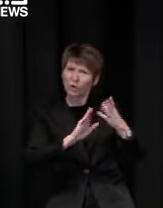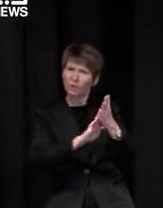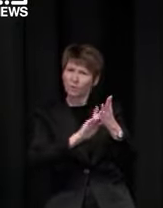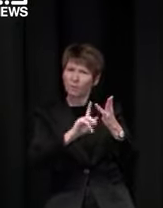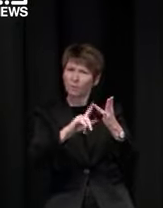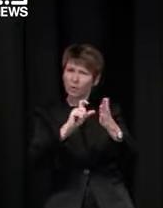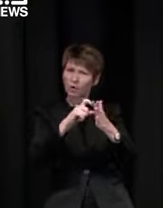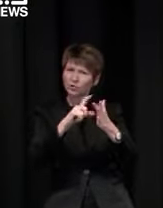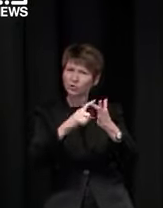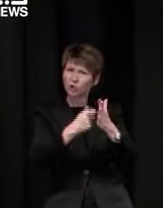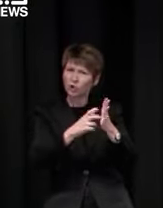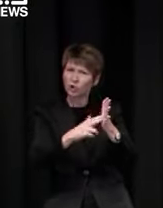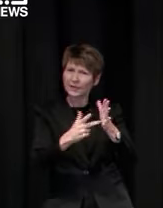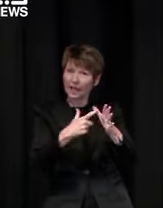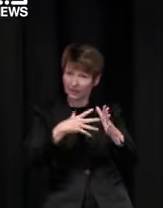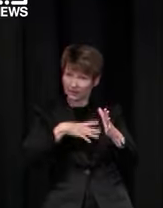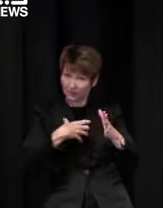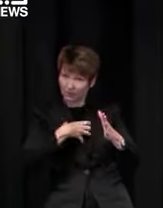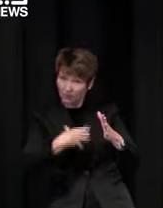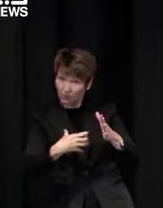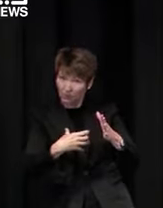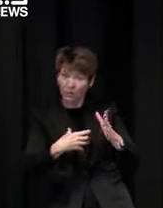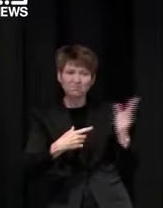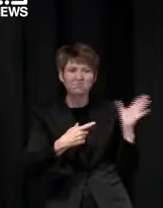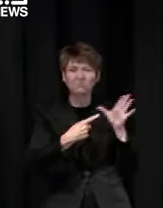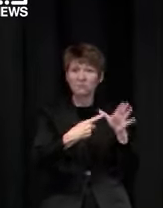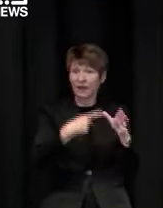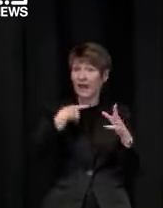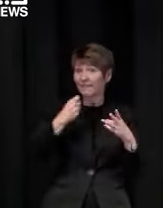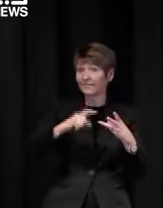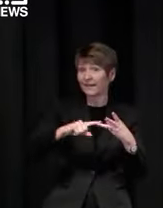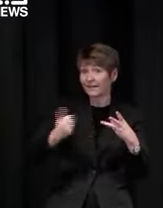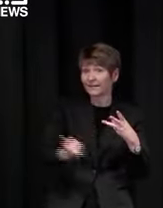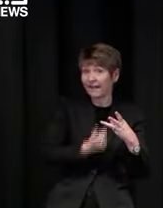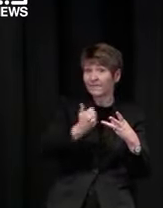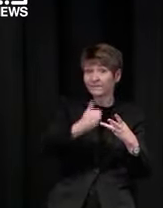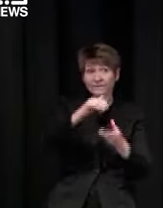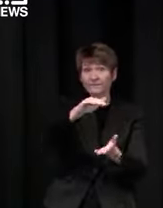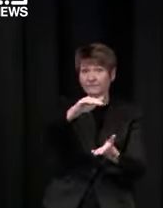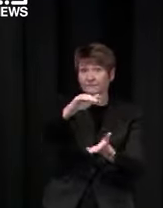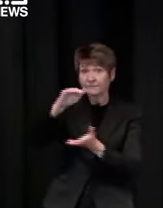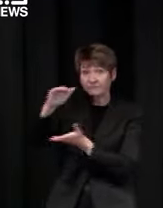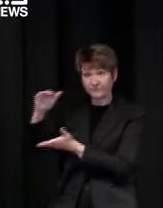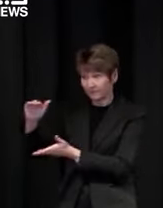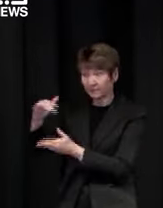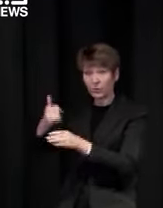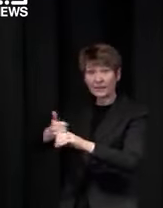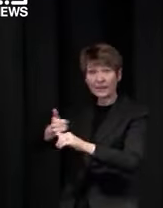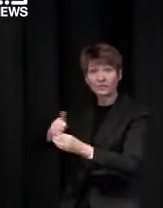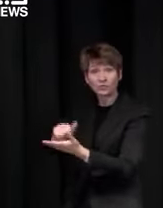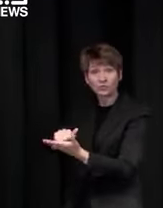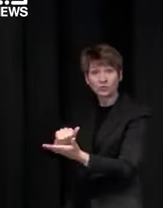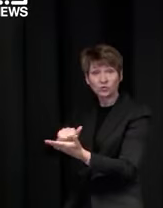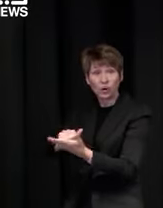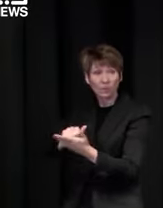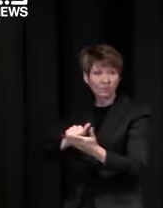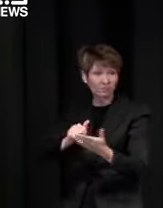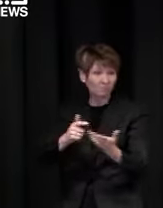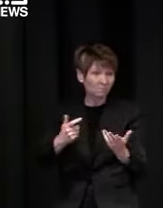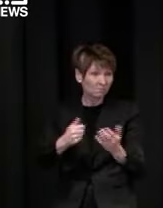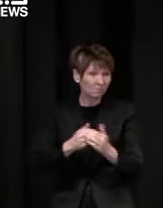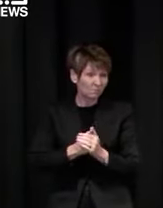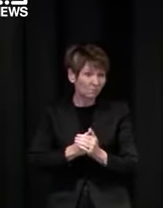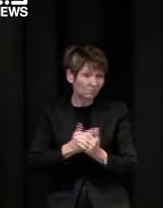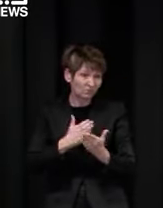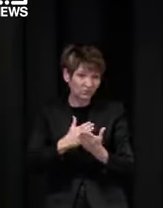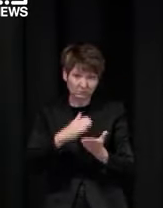moderna i'll have a more to say about moderna and some some uh some things we're doing in that space quite soon but moderna is principally community